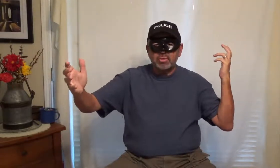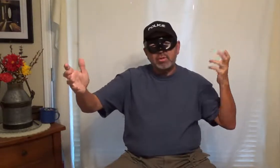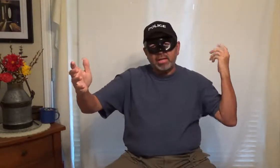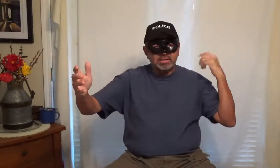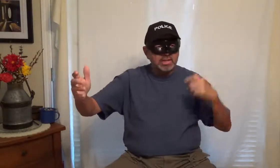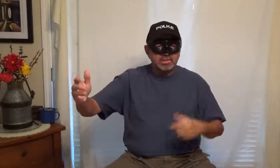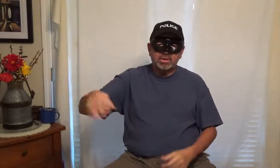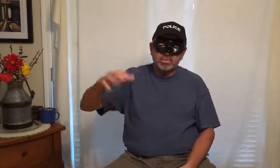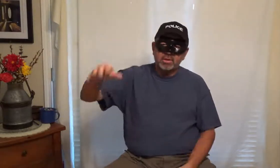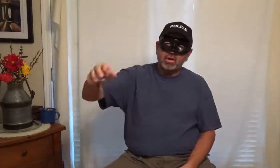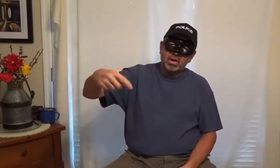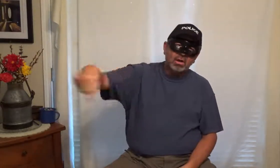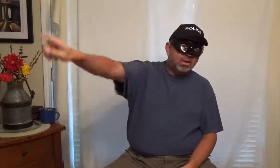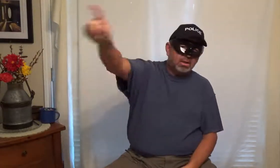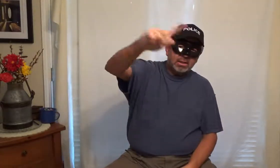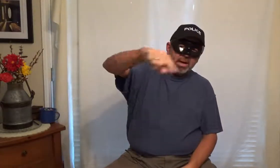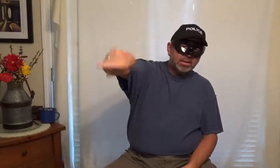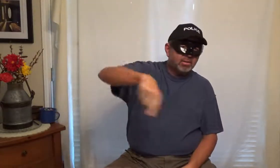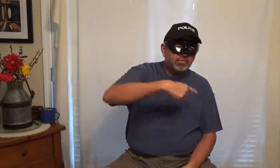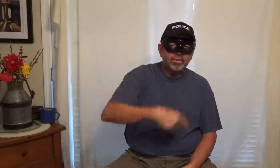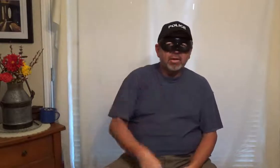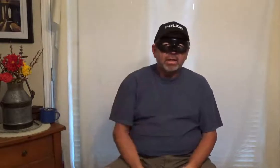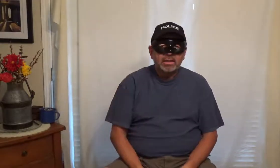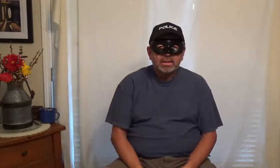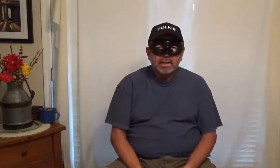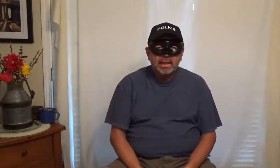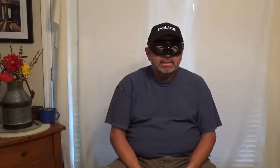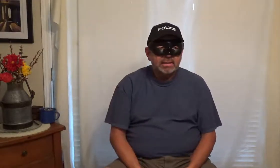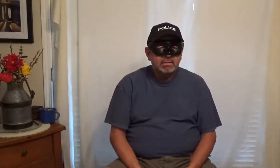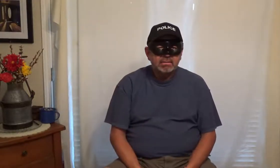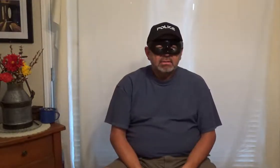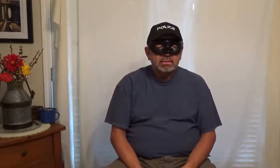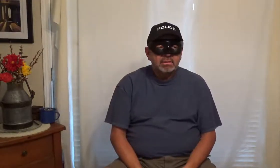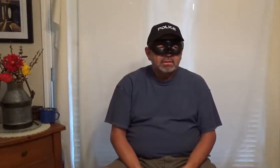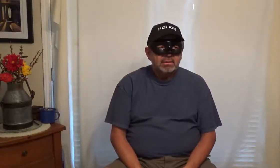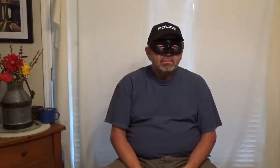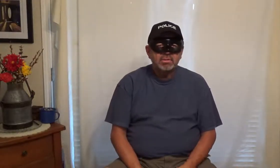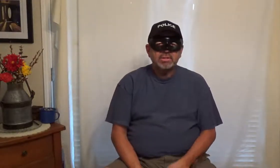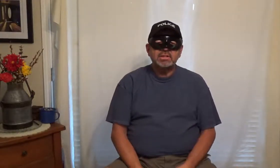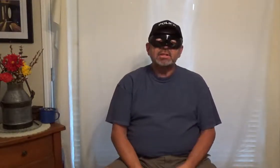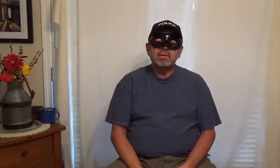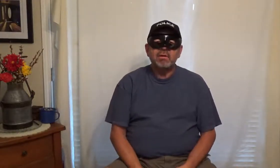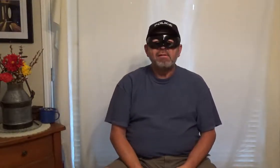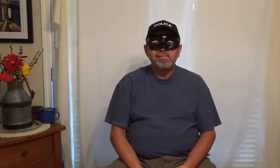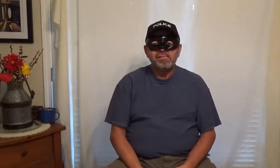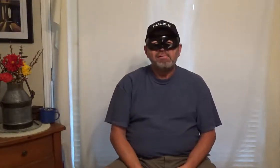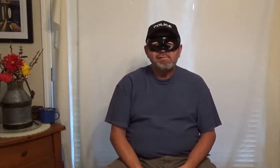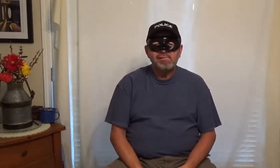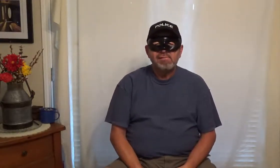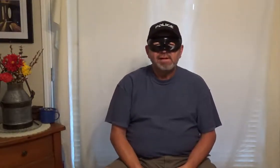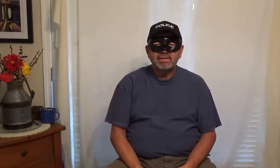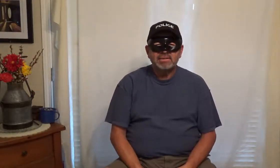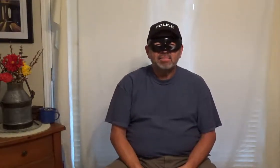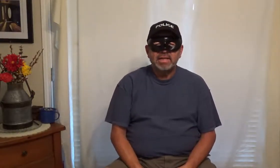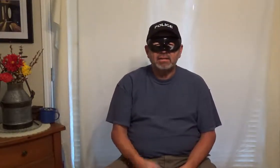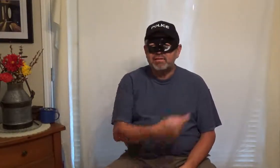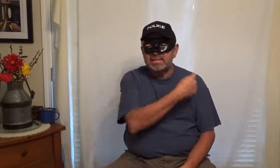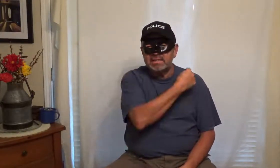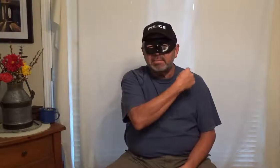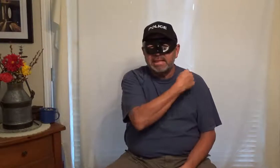let's go back to the station okay so get in our car come out and get on the freeway and we're just sitting there this big elephant sitting in the back